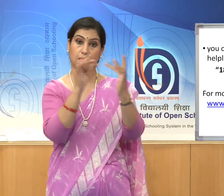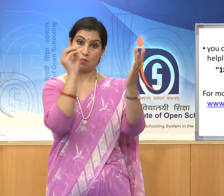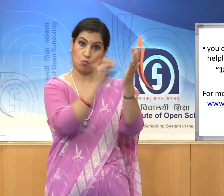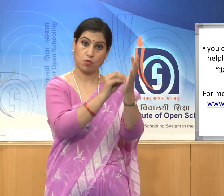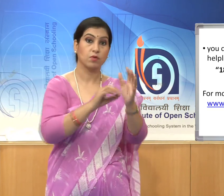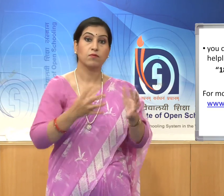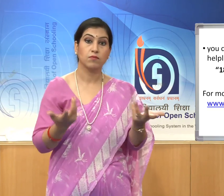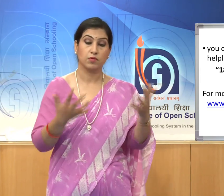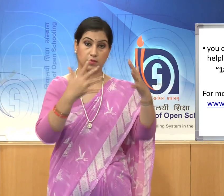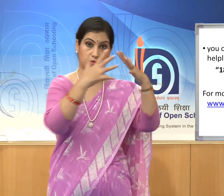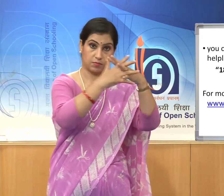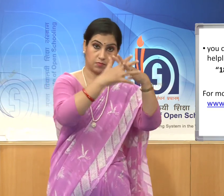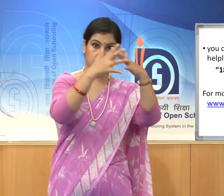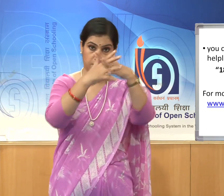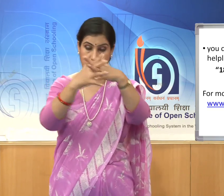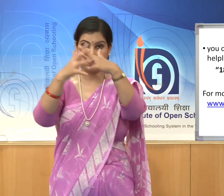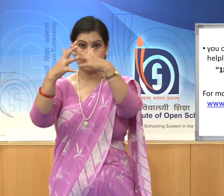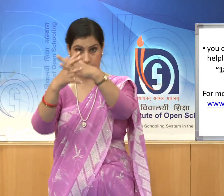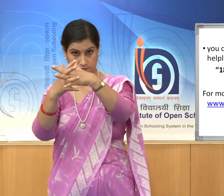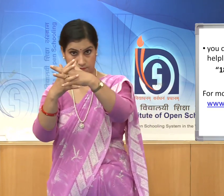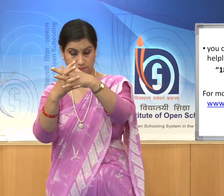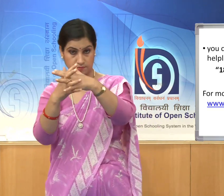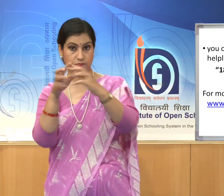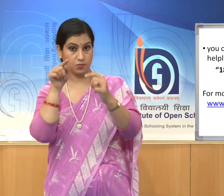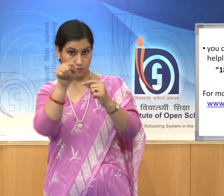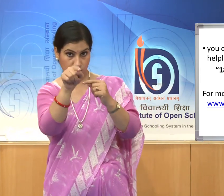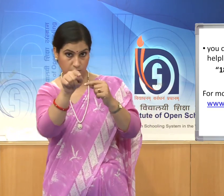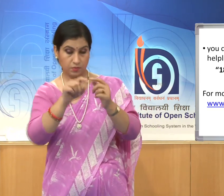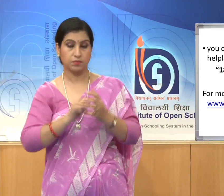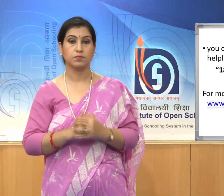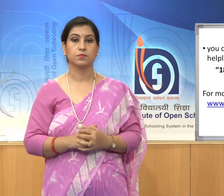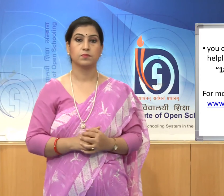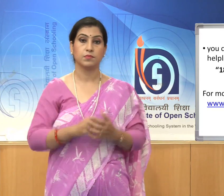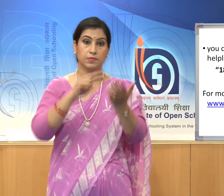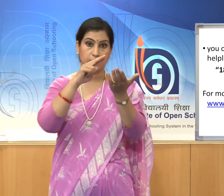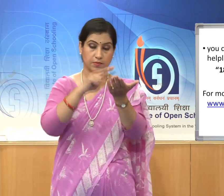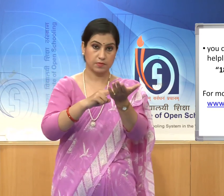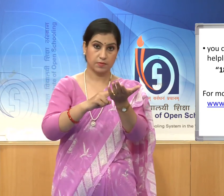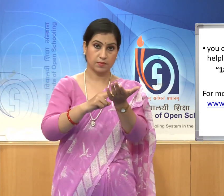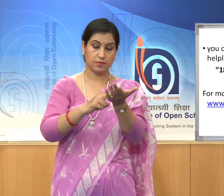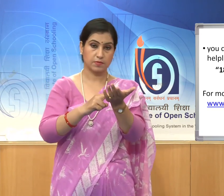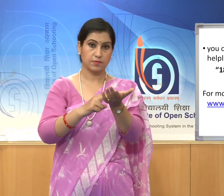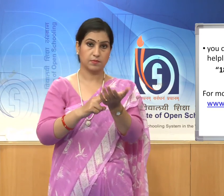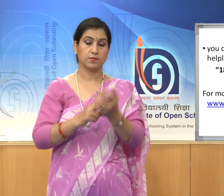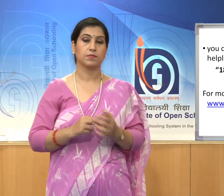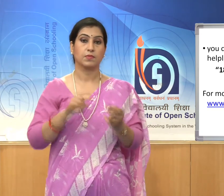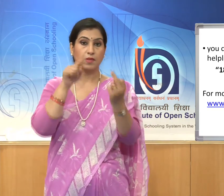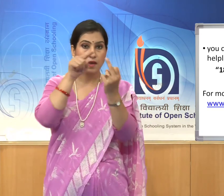www dot n i